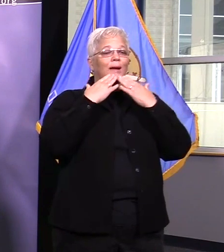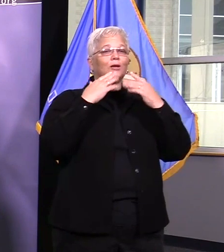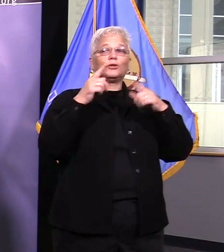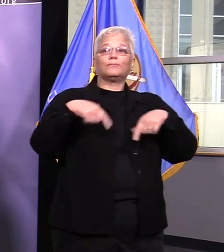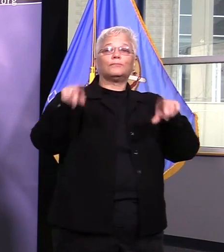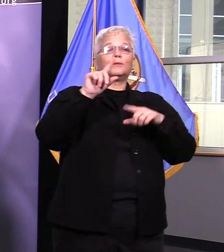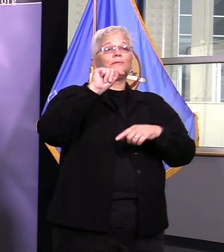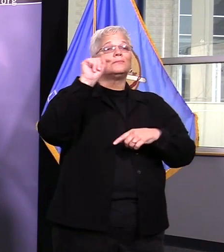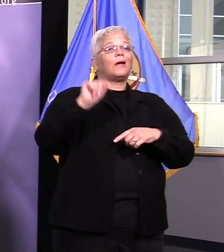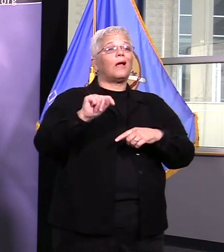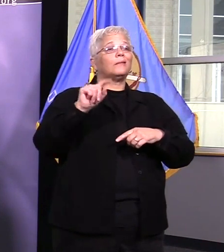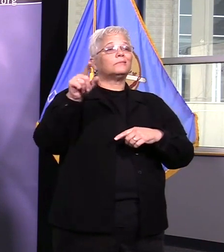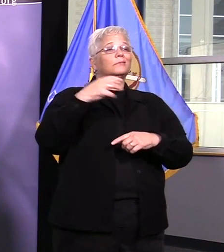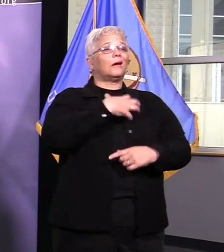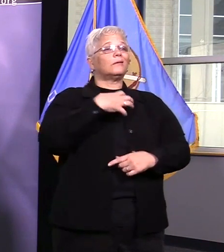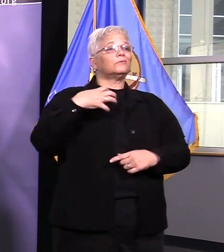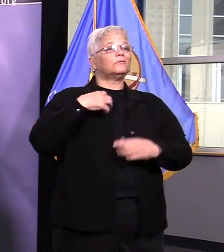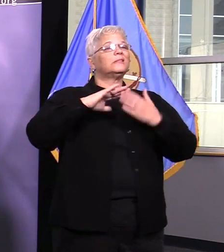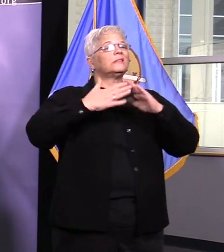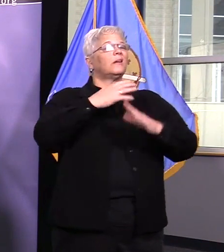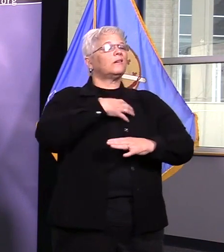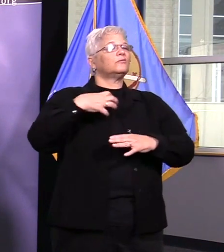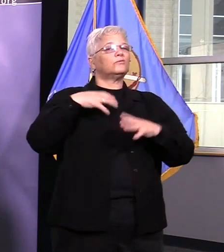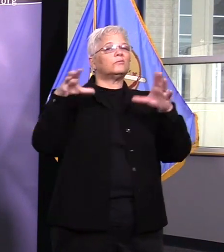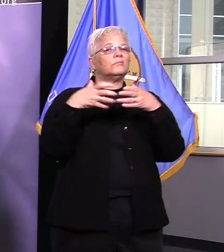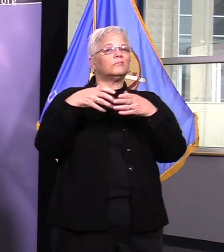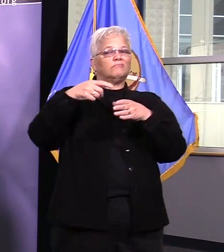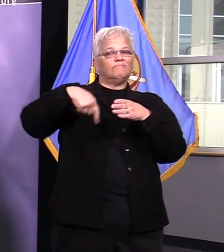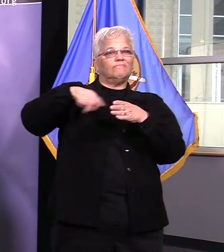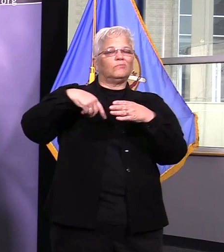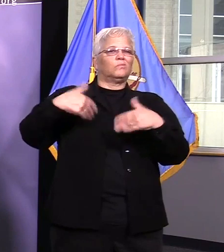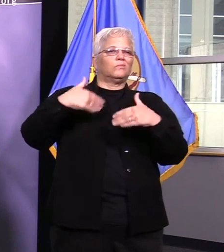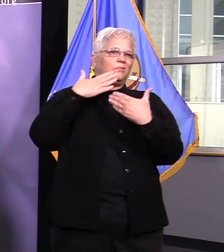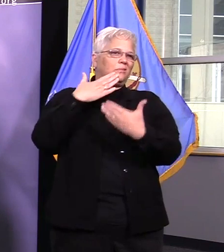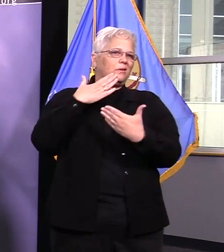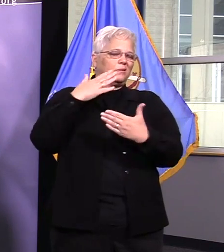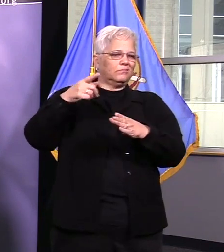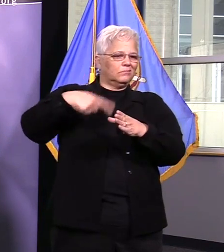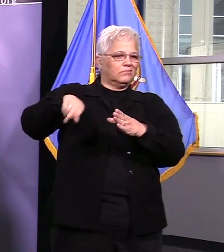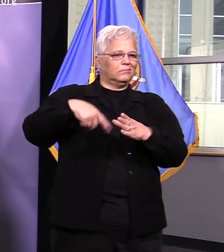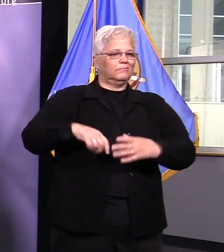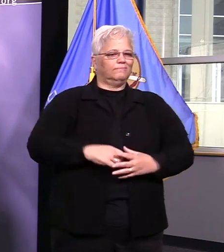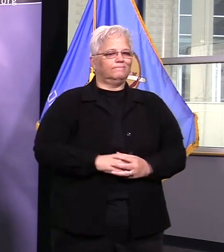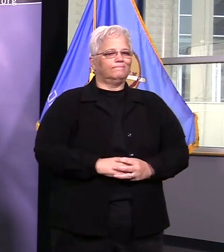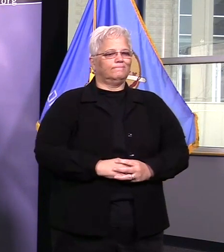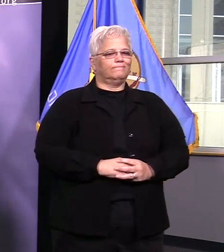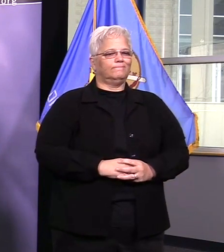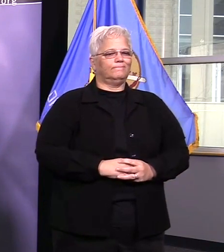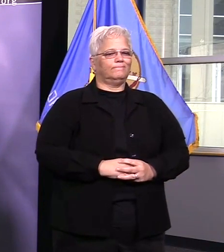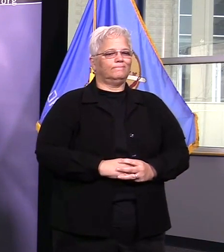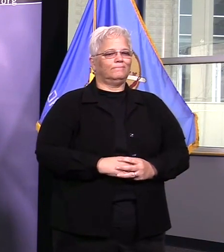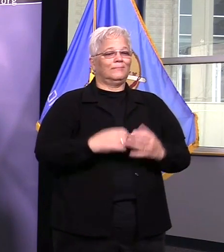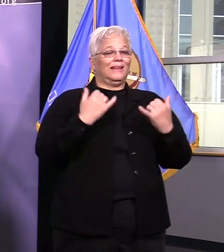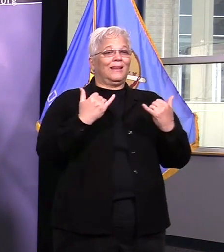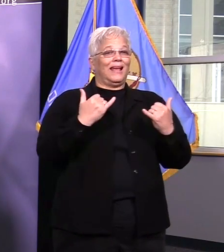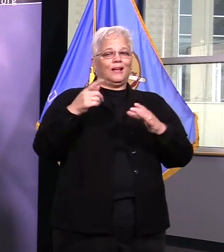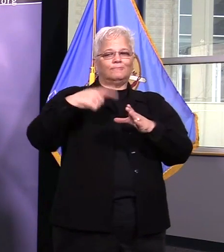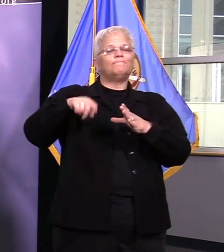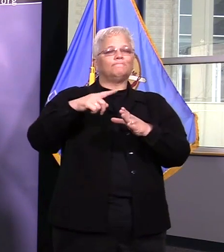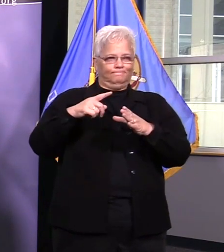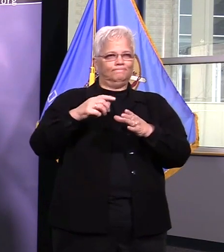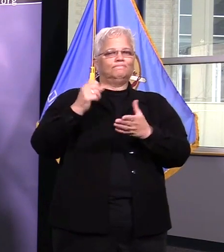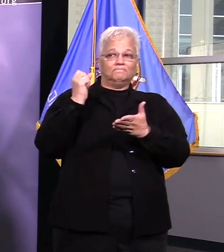action that will allow us to open the expansion shelter for our homeless community that